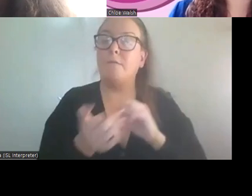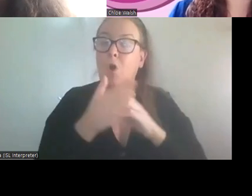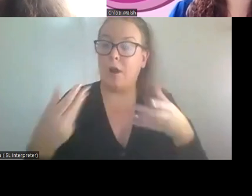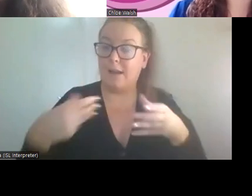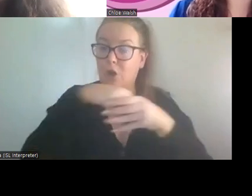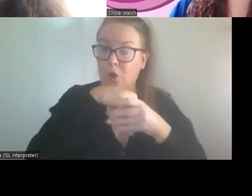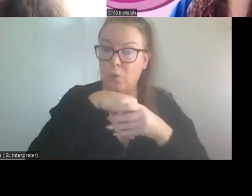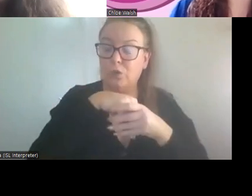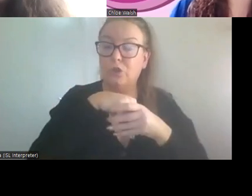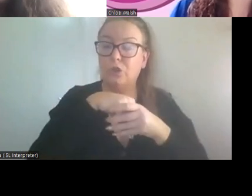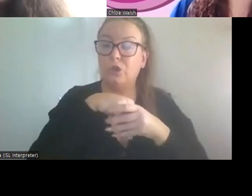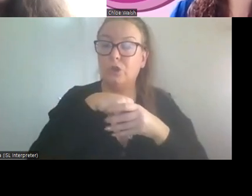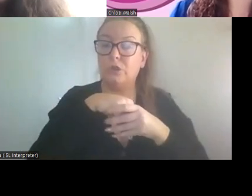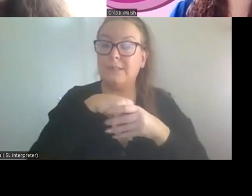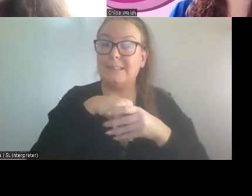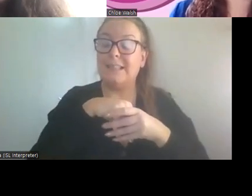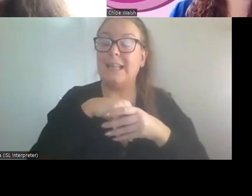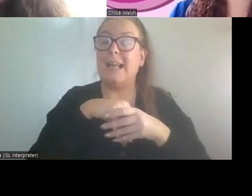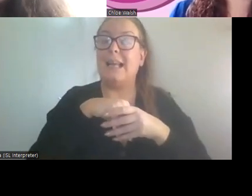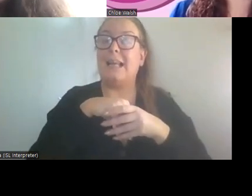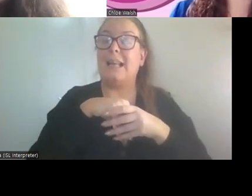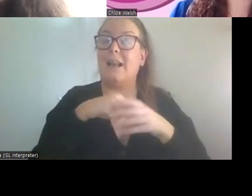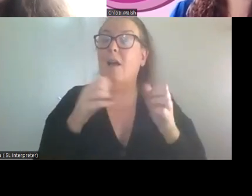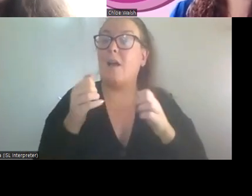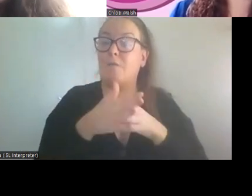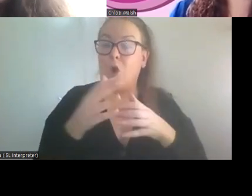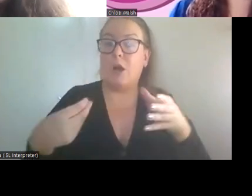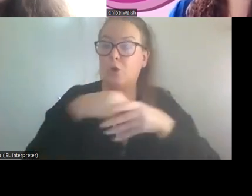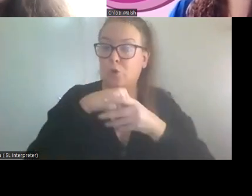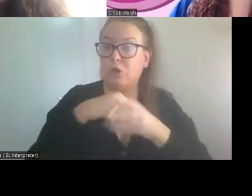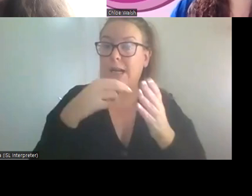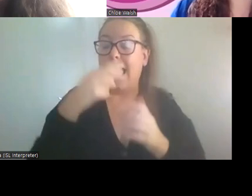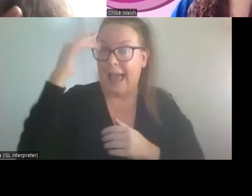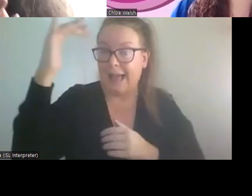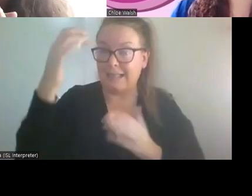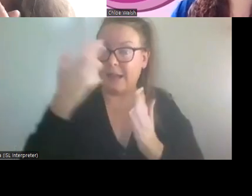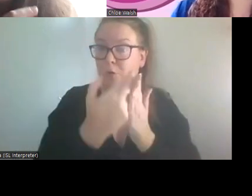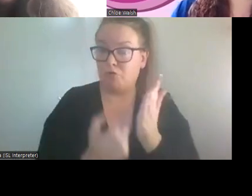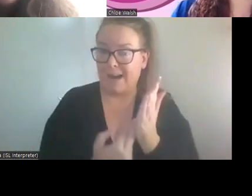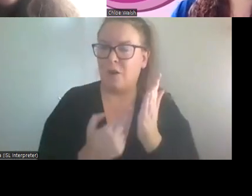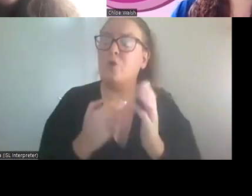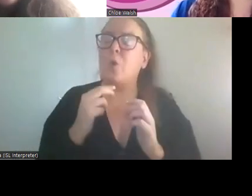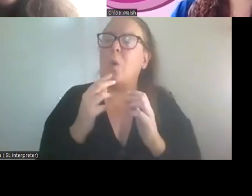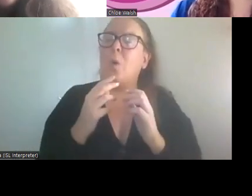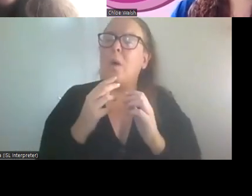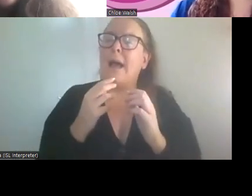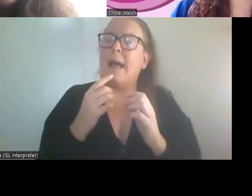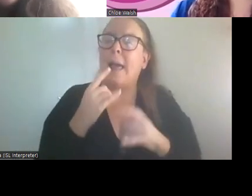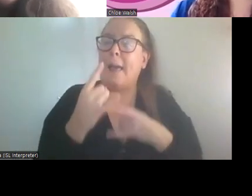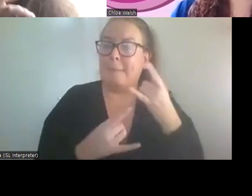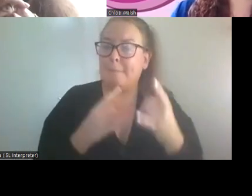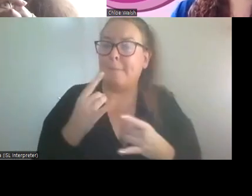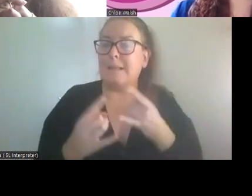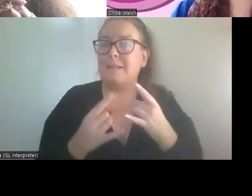academic records, academic publishing. So things go very slowly. Yeah. Right. I'd say you do